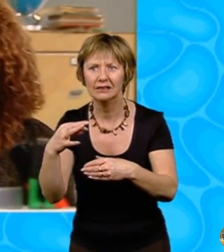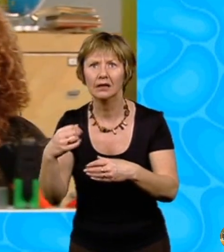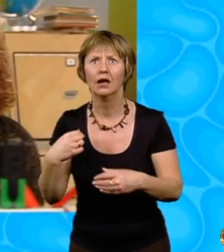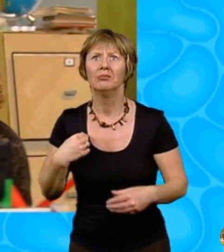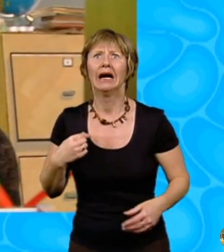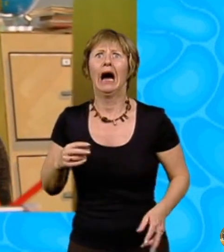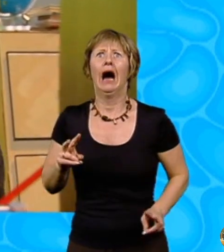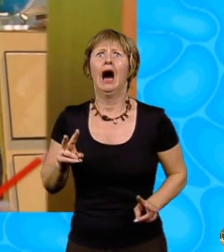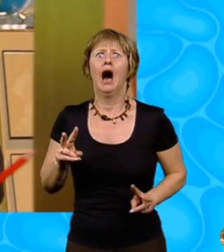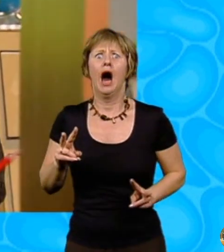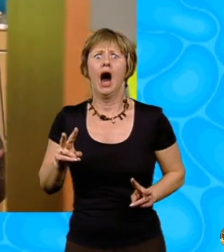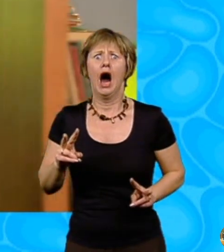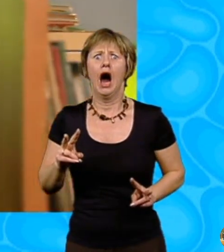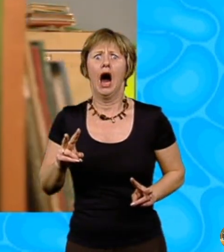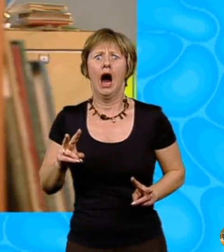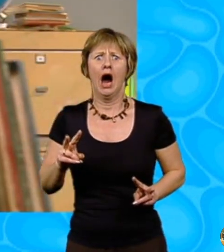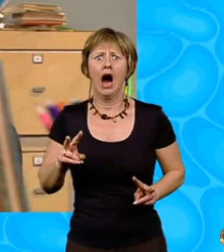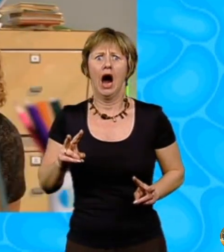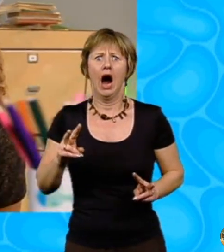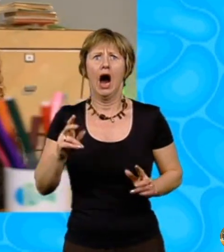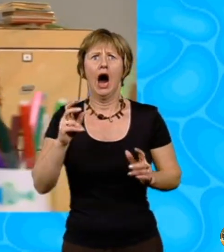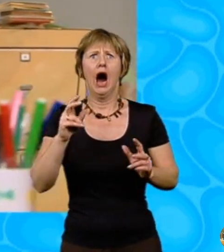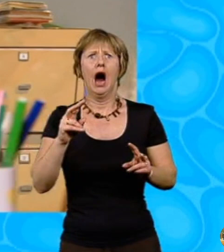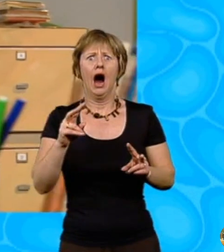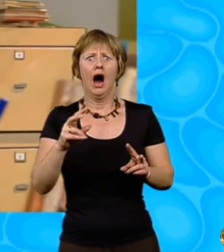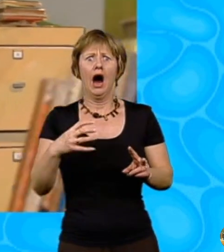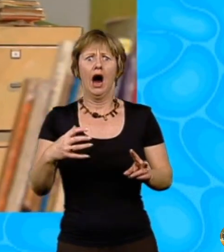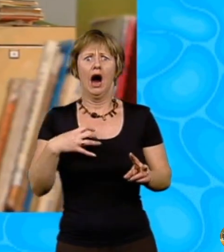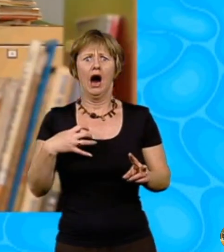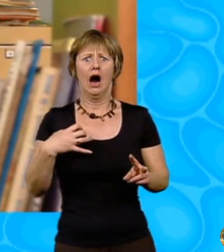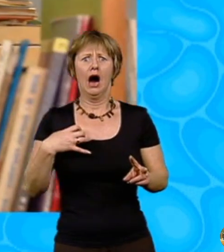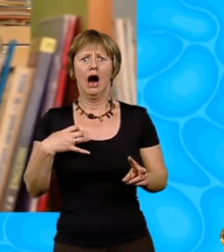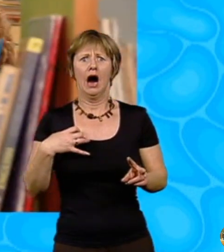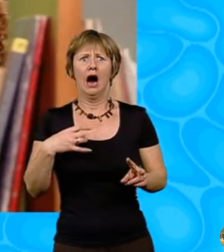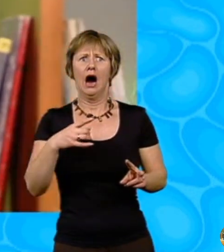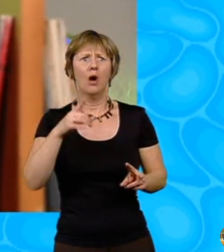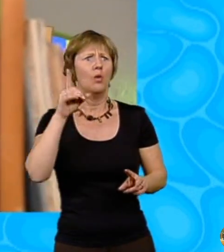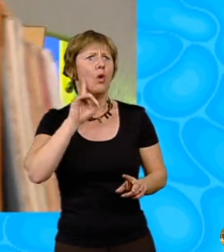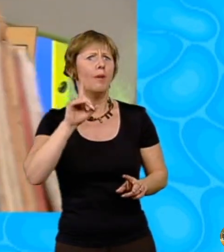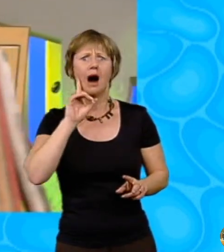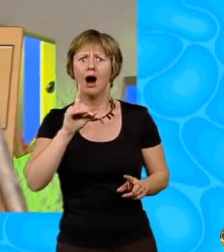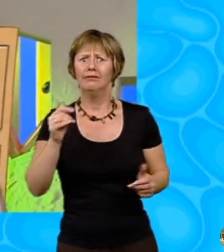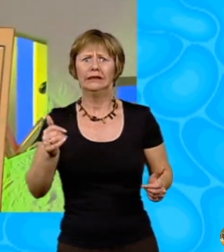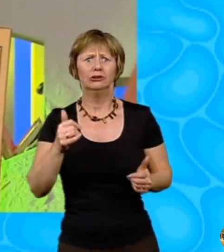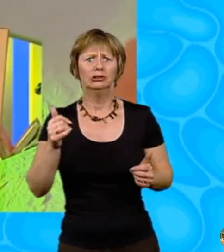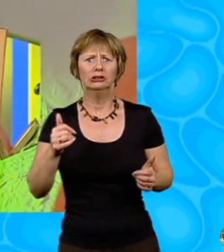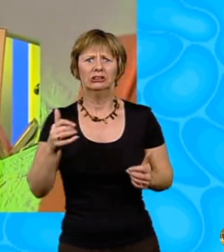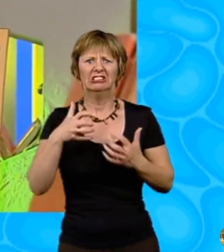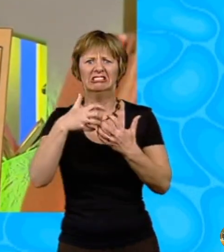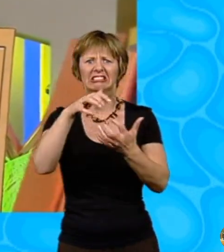staring so hard that my eyes were beginning to hurt. Miss Porter wasn't a woman anymore. My teacher had